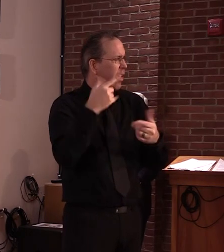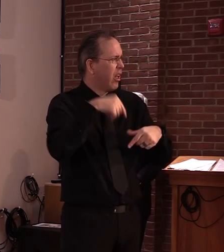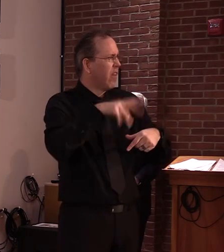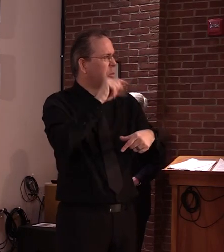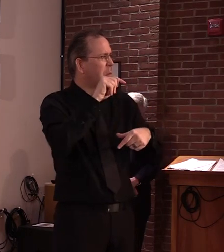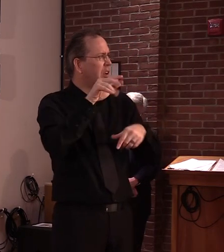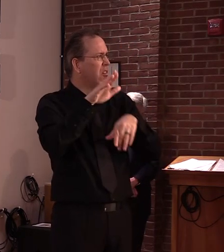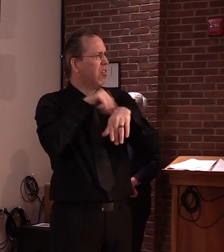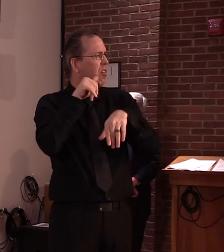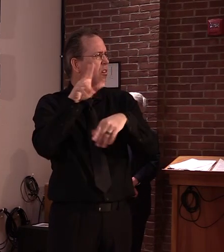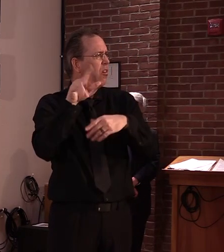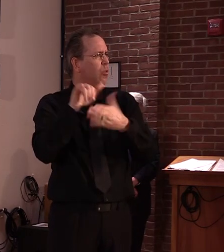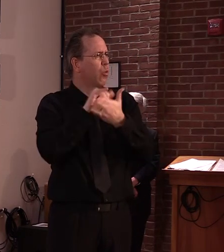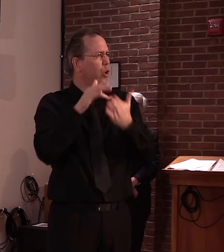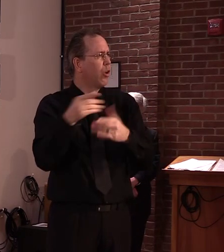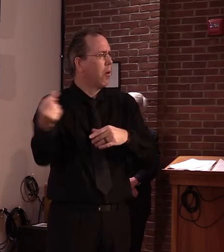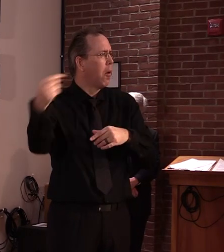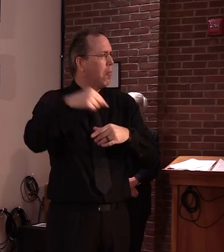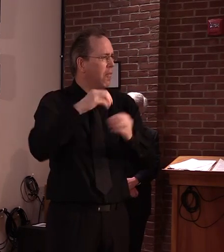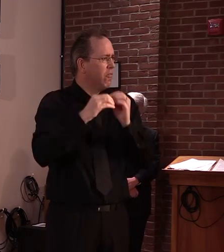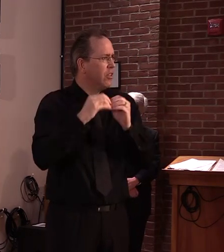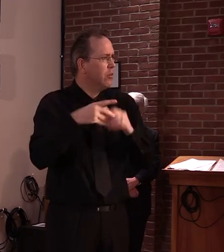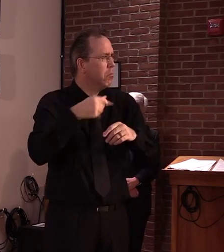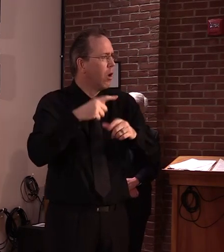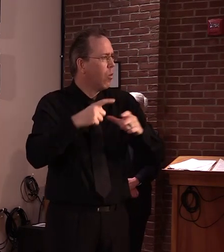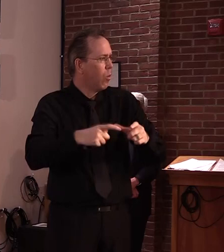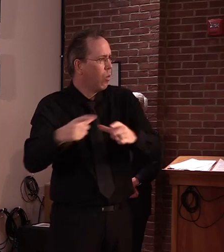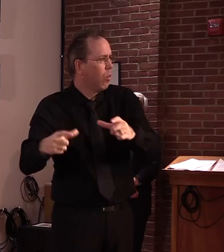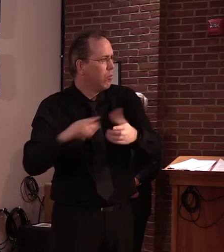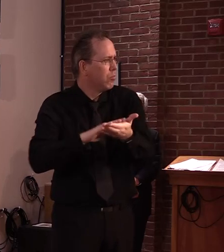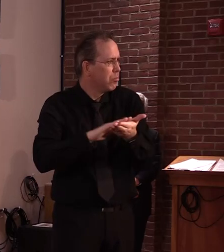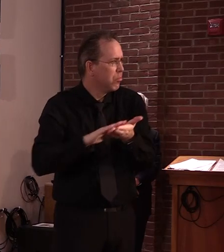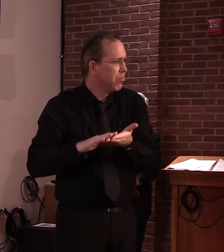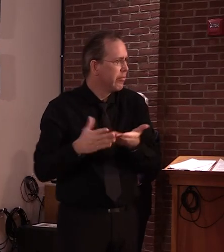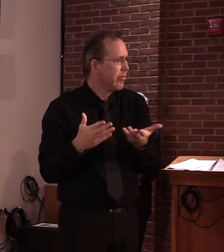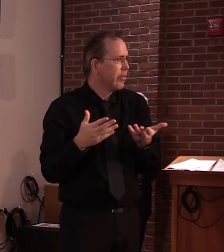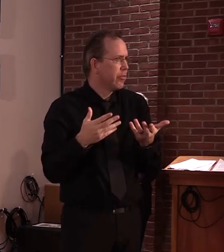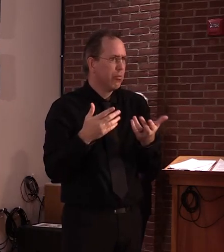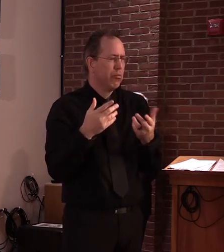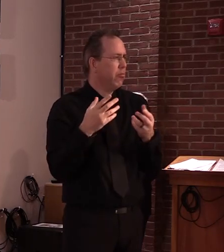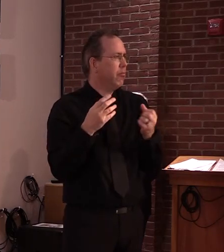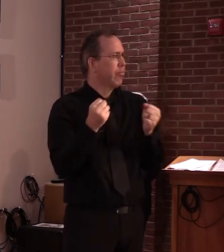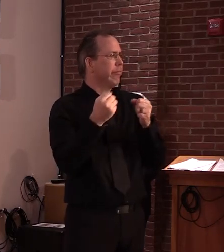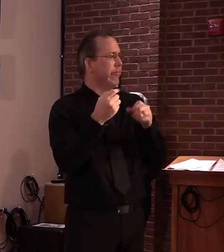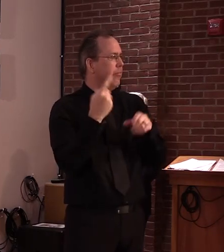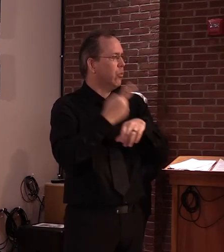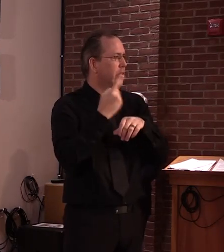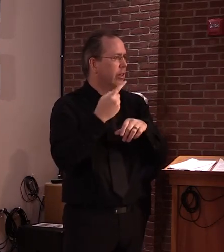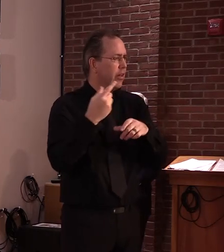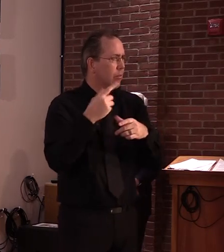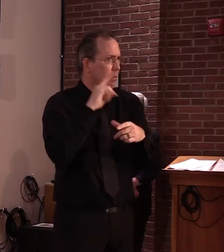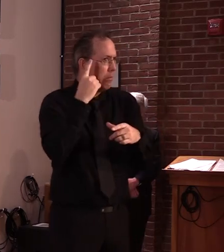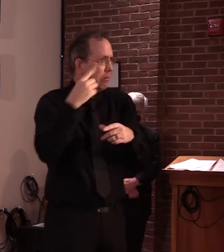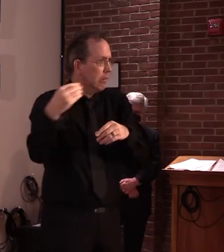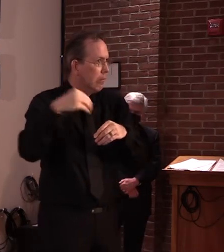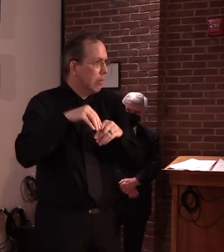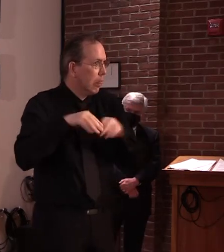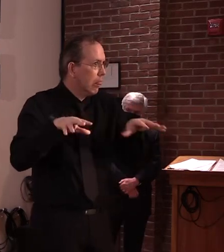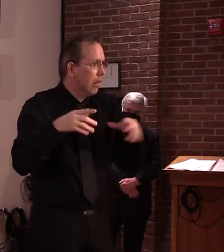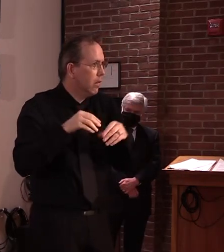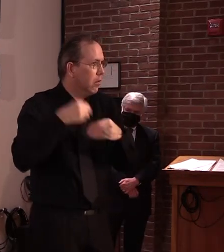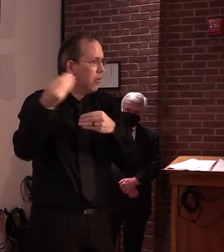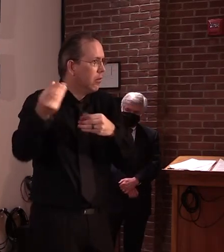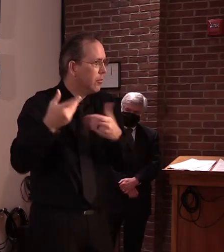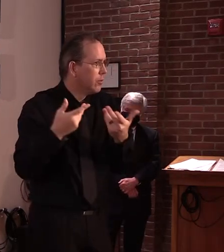especially if they're staying here longer than just the day that they're working and going home? Yeah, they're under the same restrictions as everyone else.